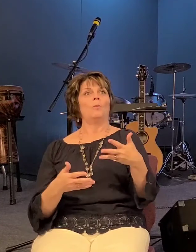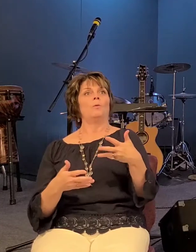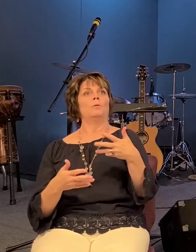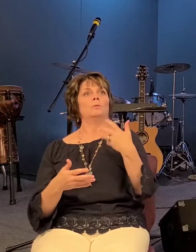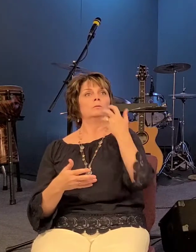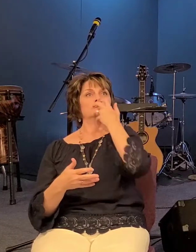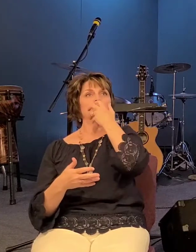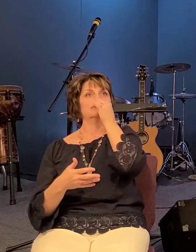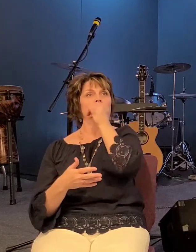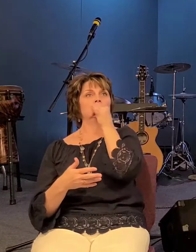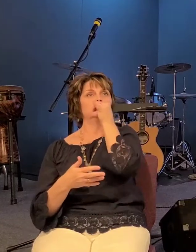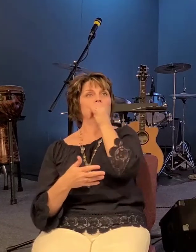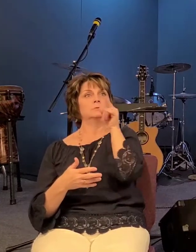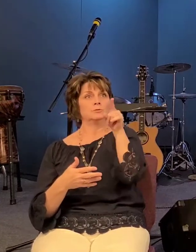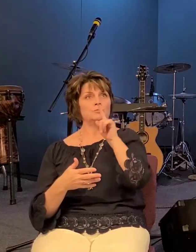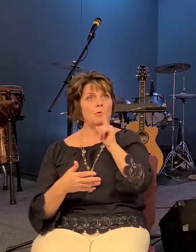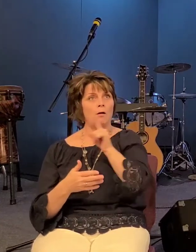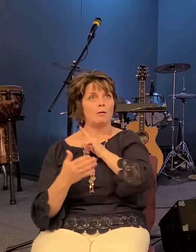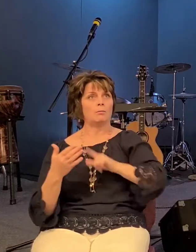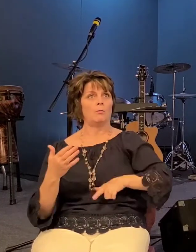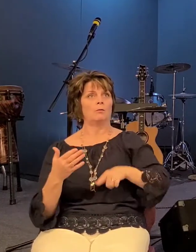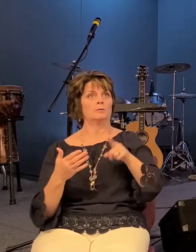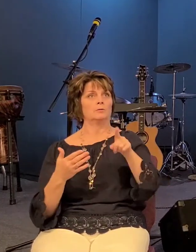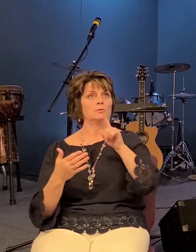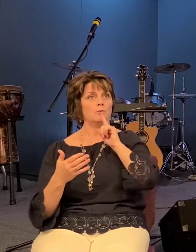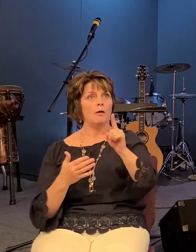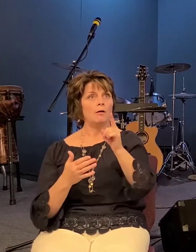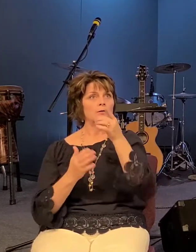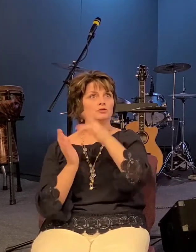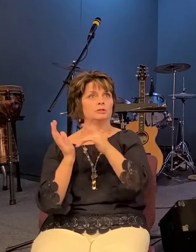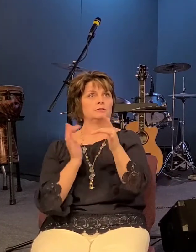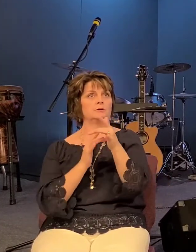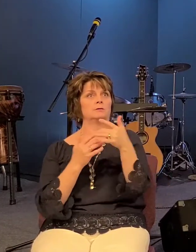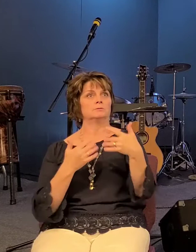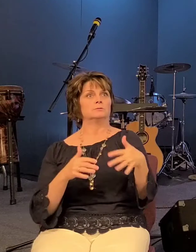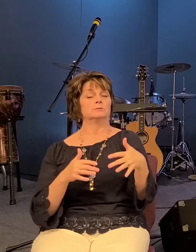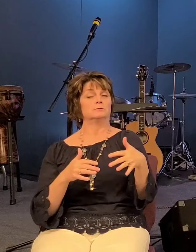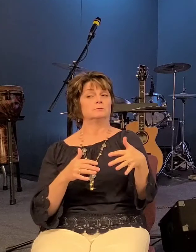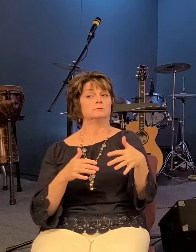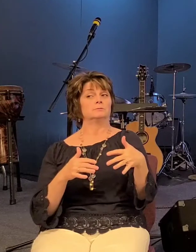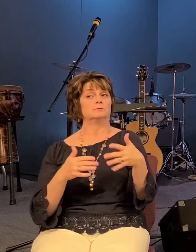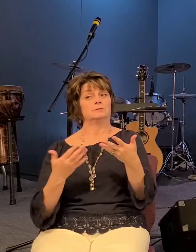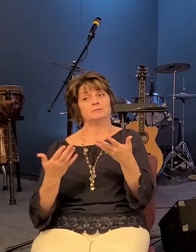it's a matter of where we are and when we receive him